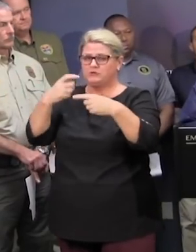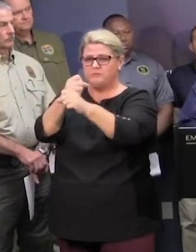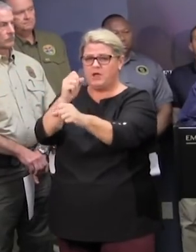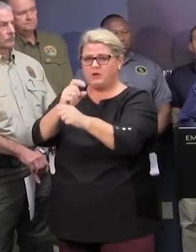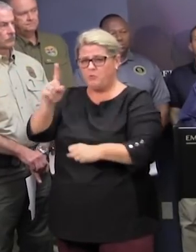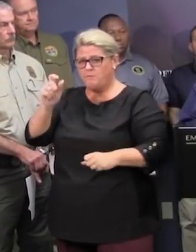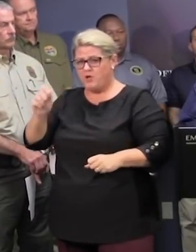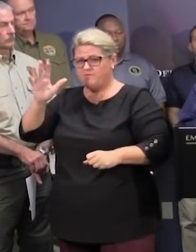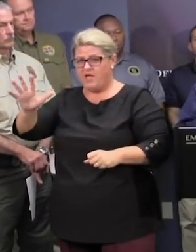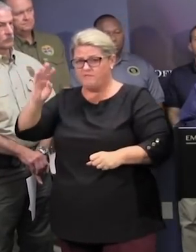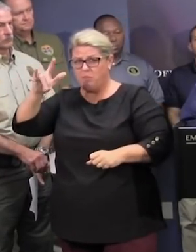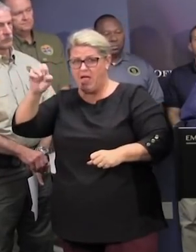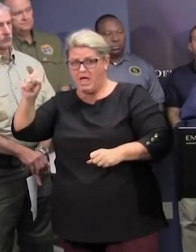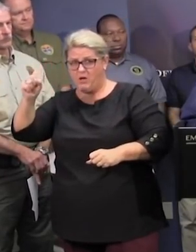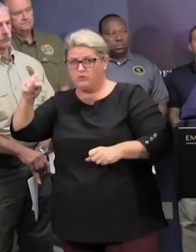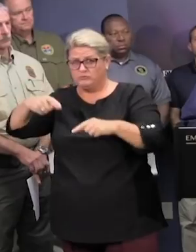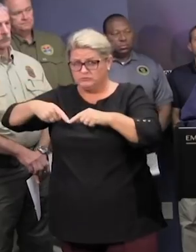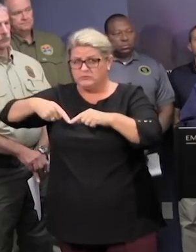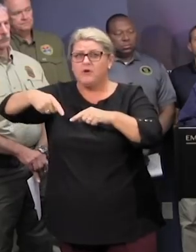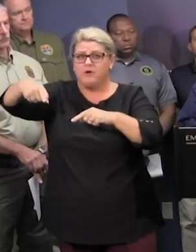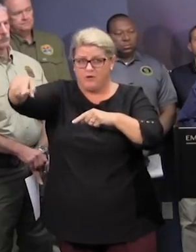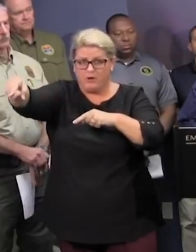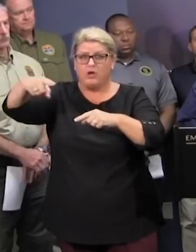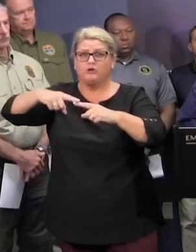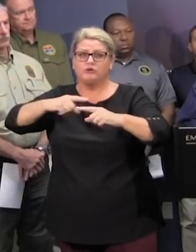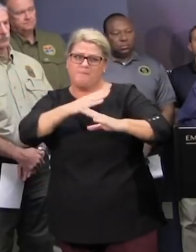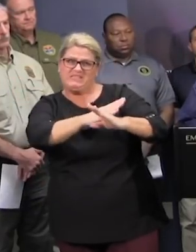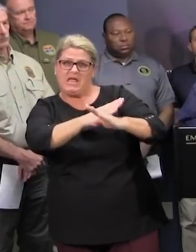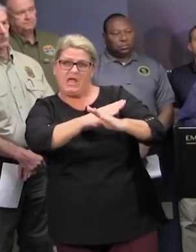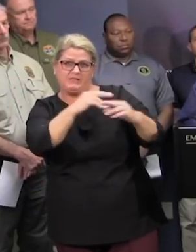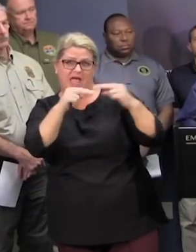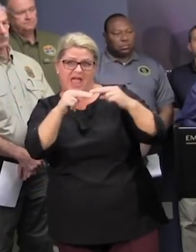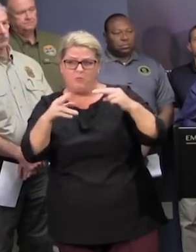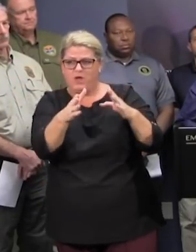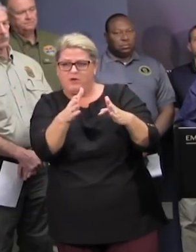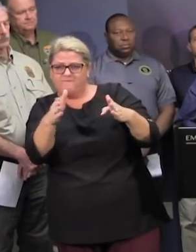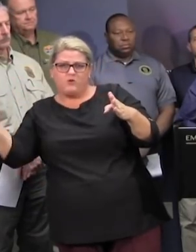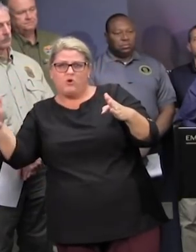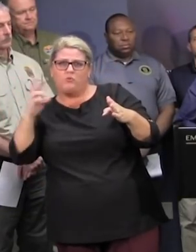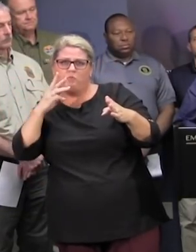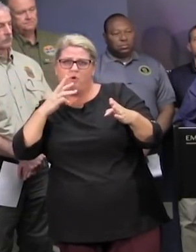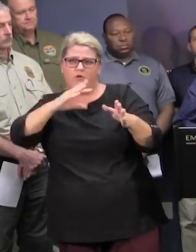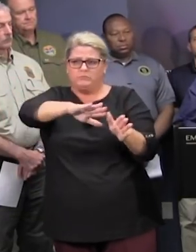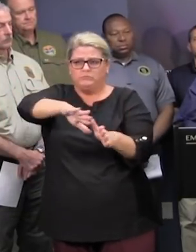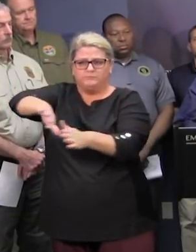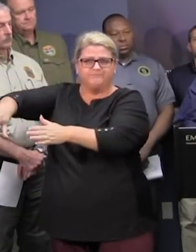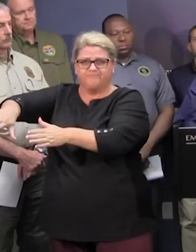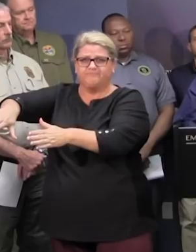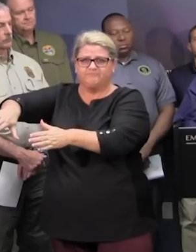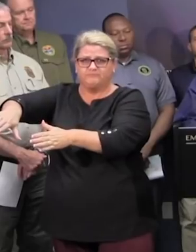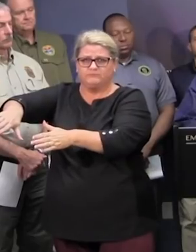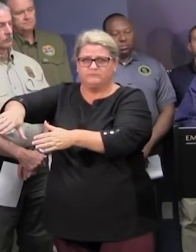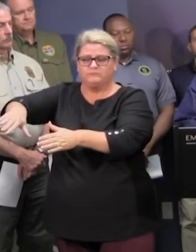flood control device in order to protect that highway keep that highway open as much as we can of course we're still